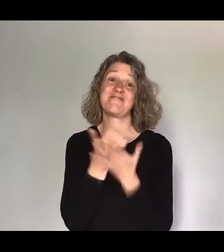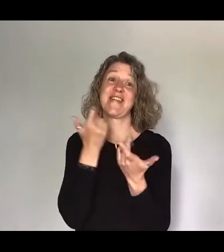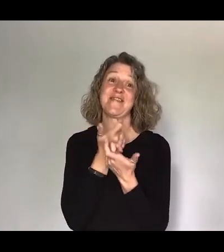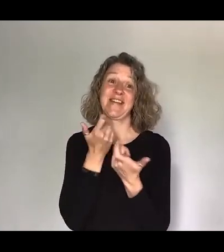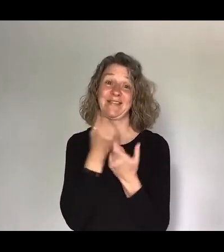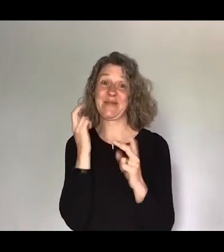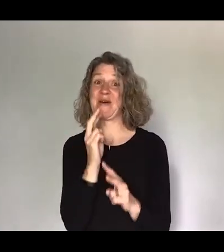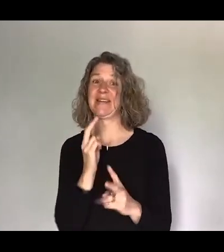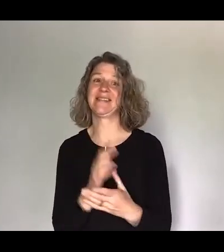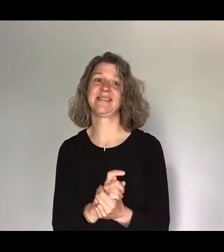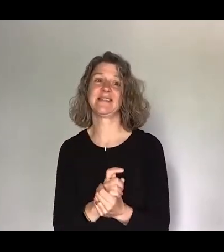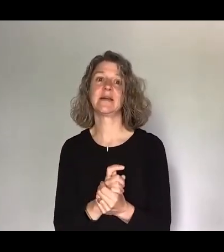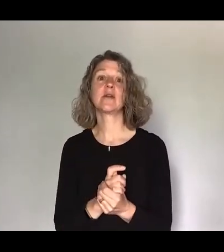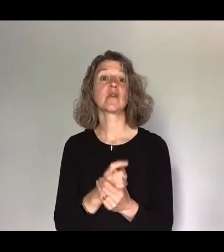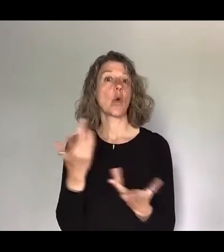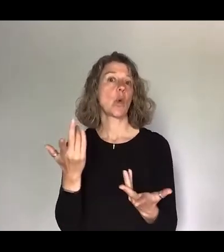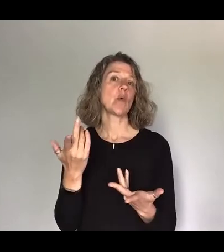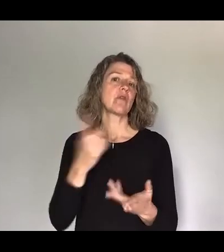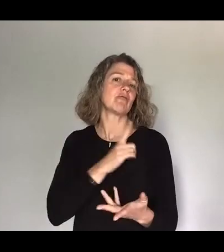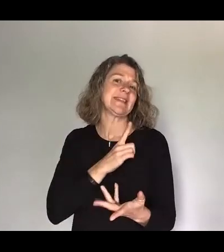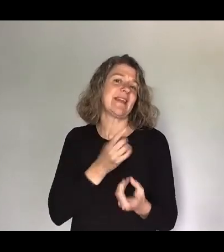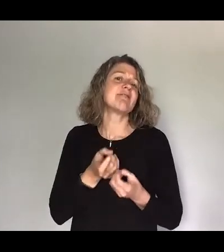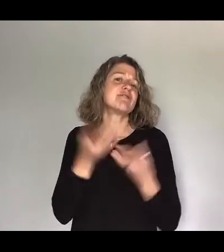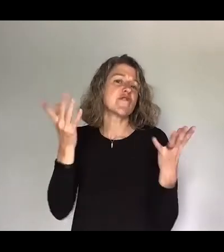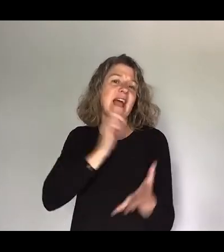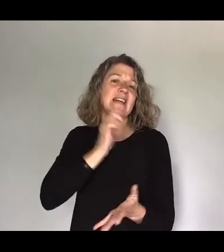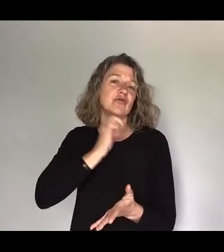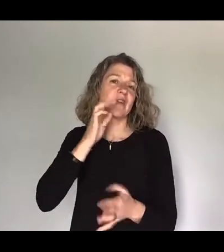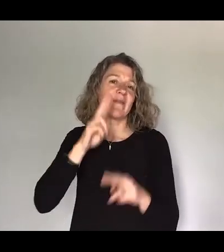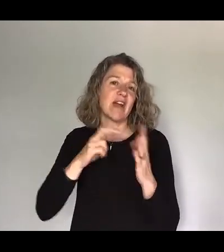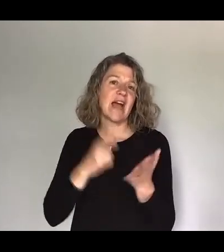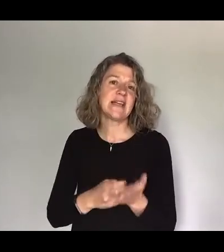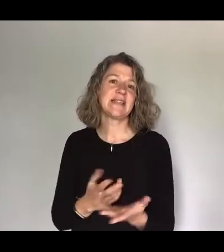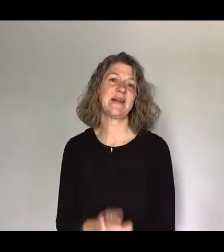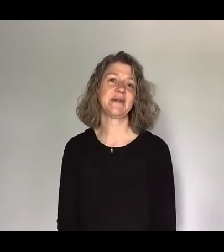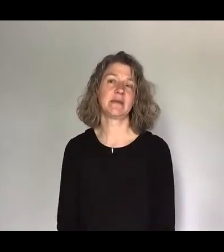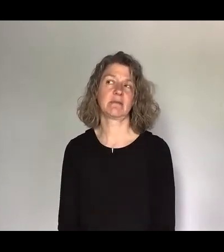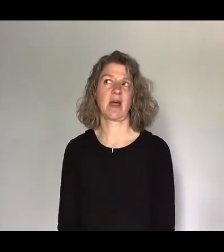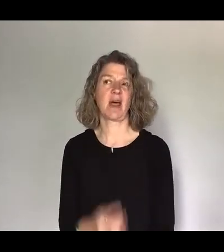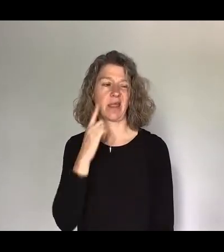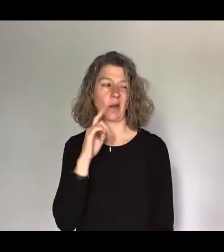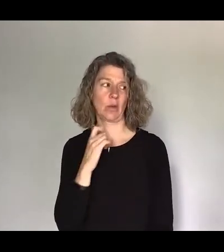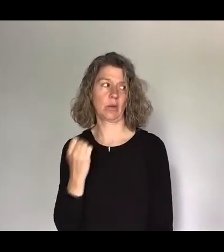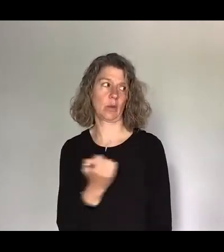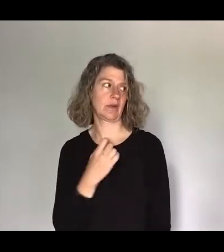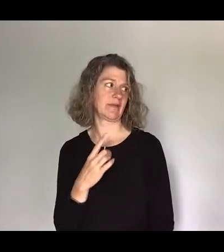a free ice cream van. Yeah, wasn't just... On Friday. We'd have probably done it anyway, but there's a link. Anyway...